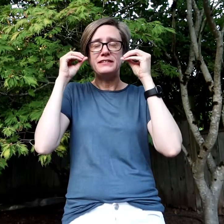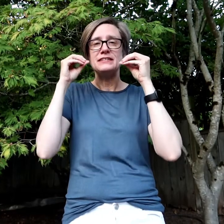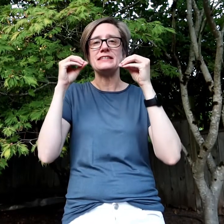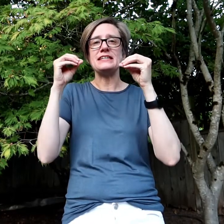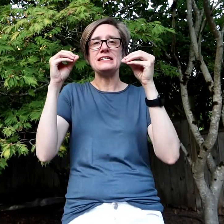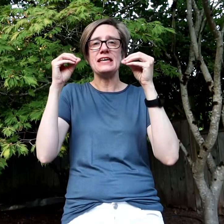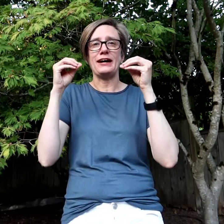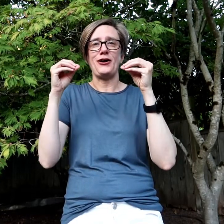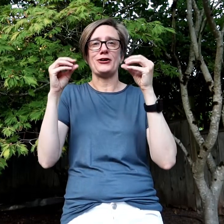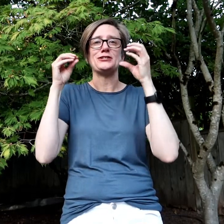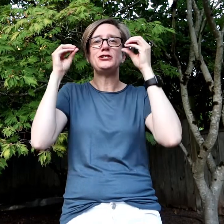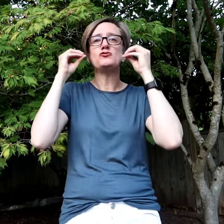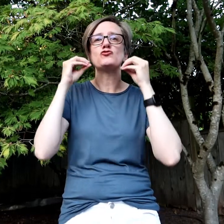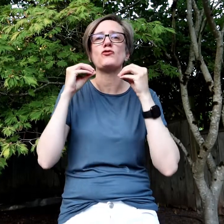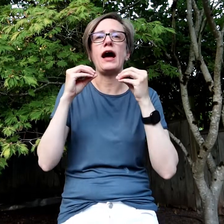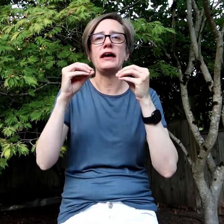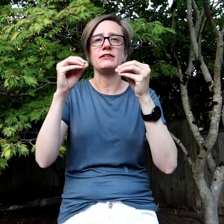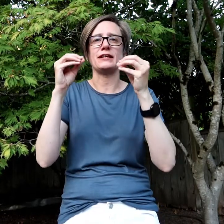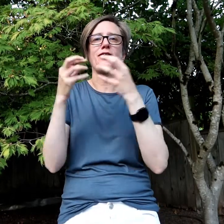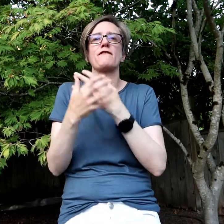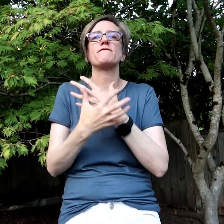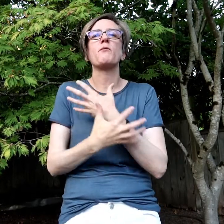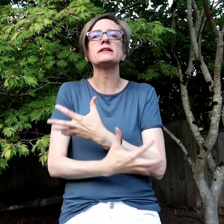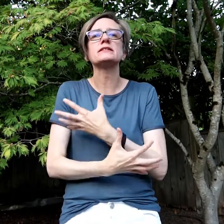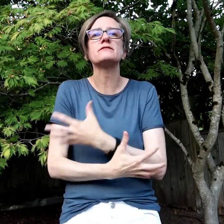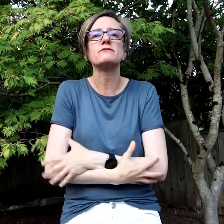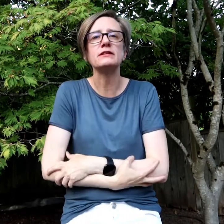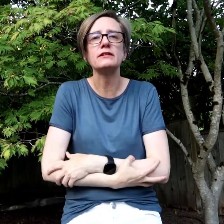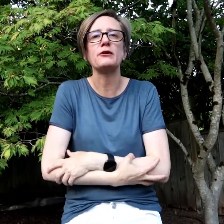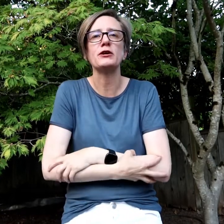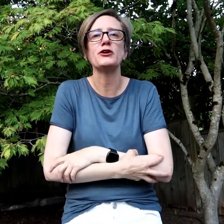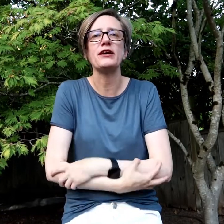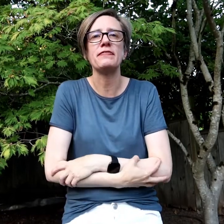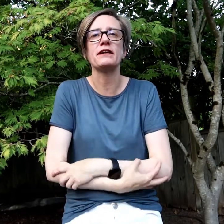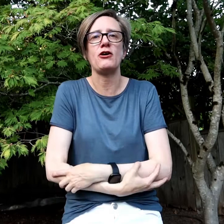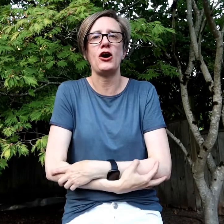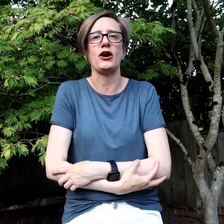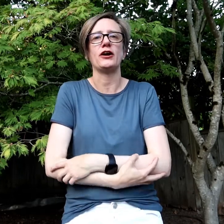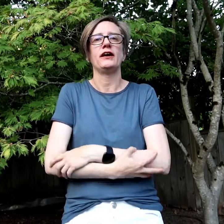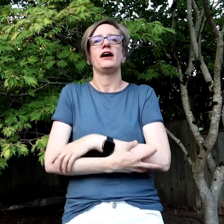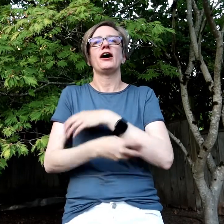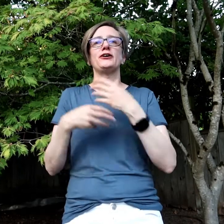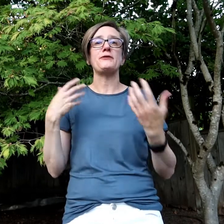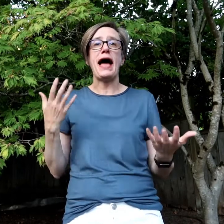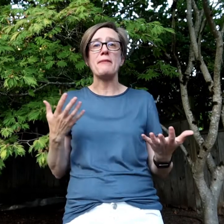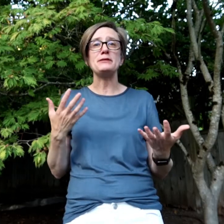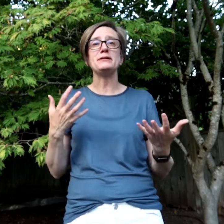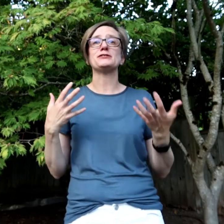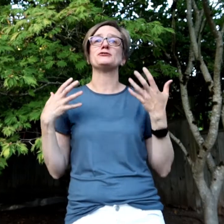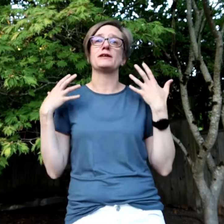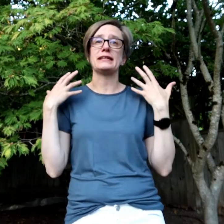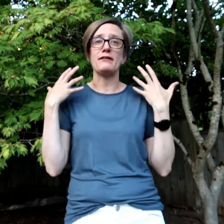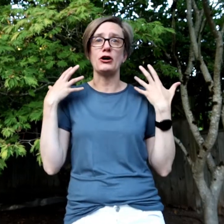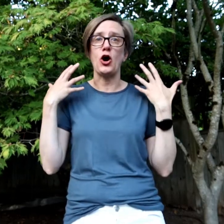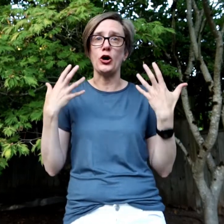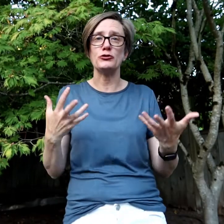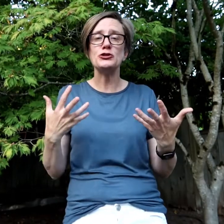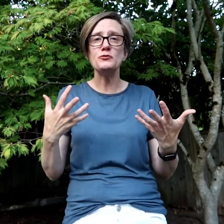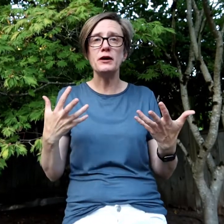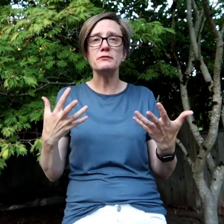See that car. See you driving that car. What does it feel like when you're in the car? Are you happy because you finally have a car that you want, right?